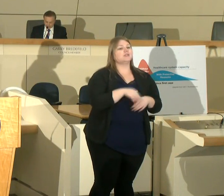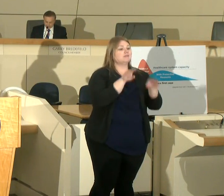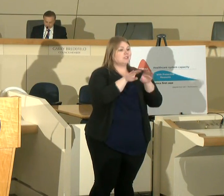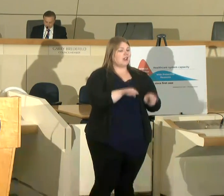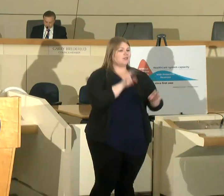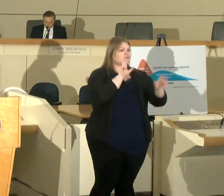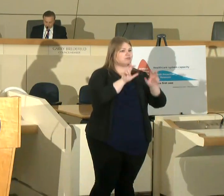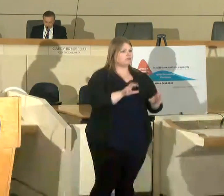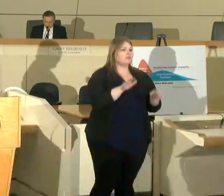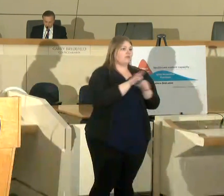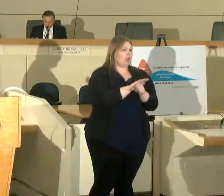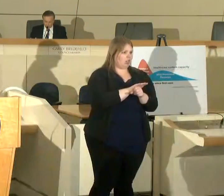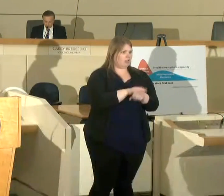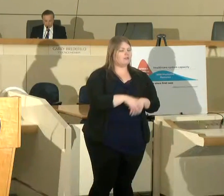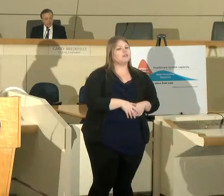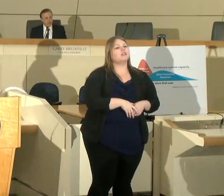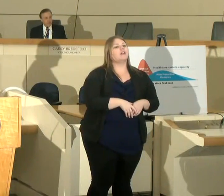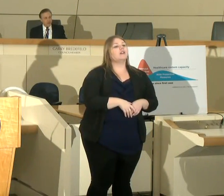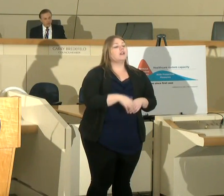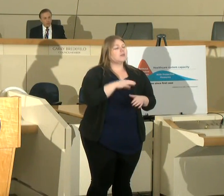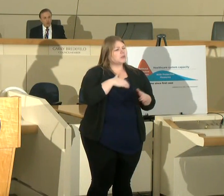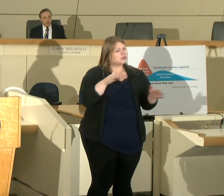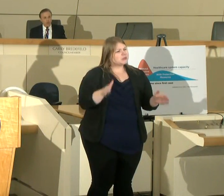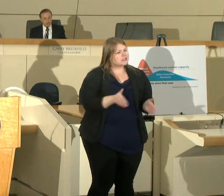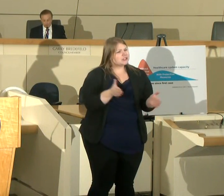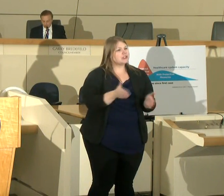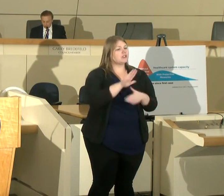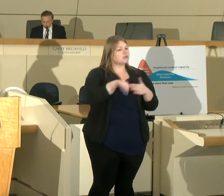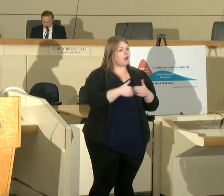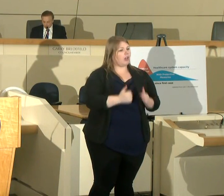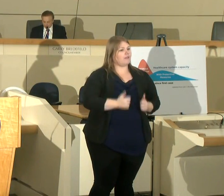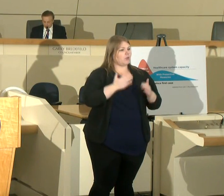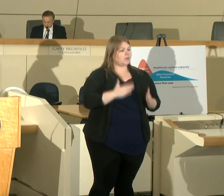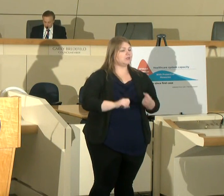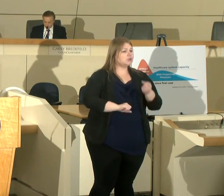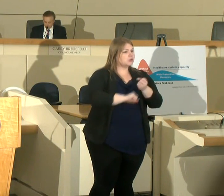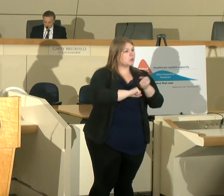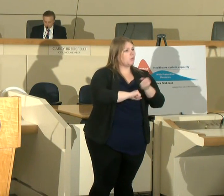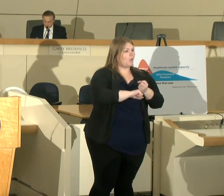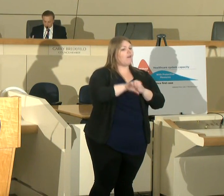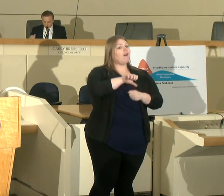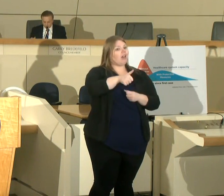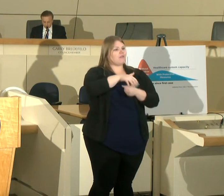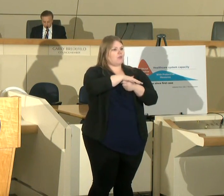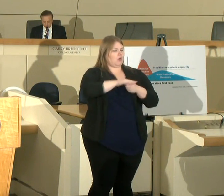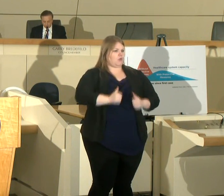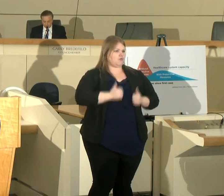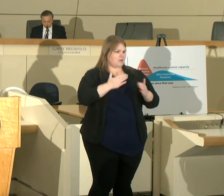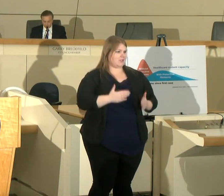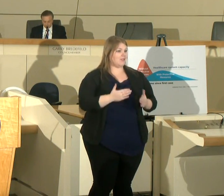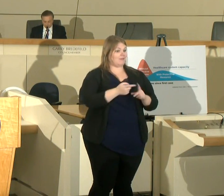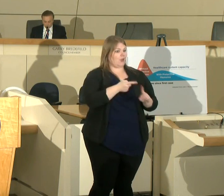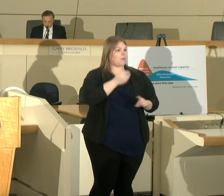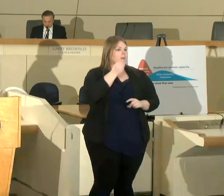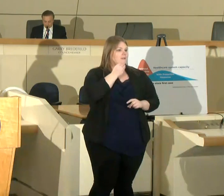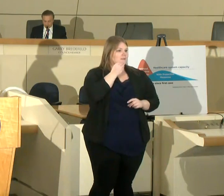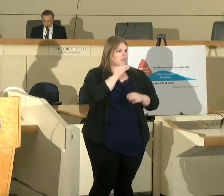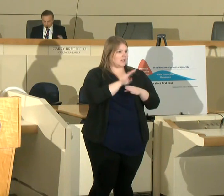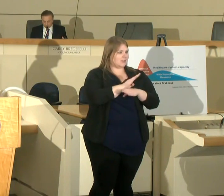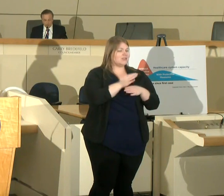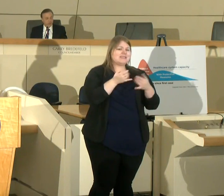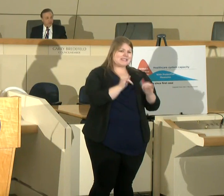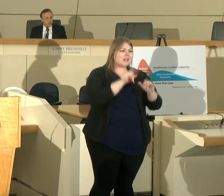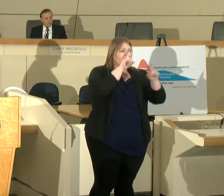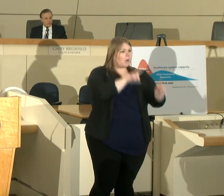delivered and I want to encourage our residents to support our local residents across the food industry by continuing to order take